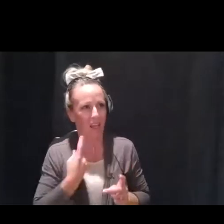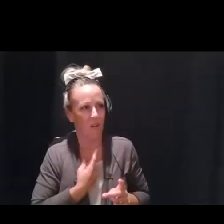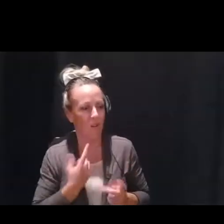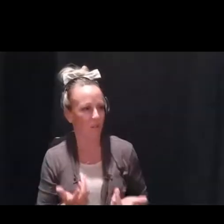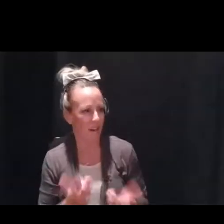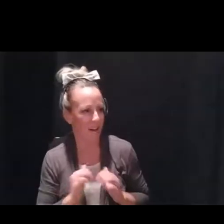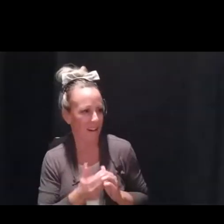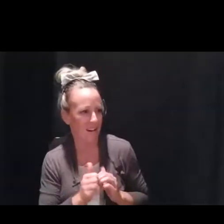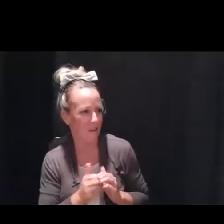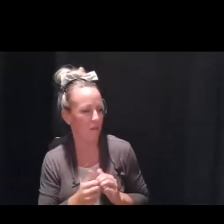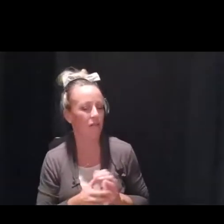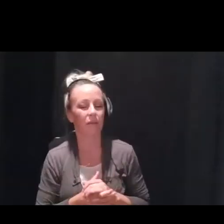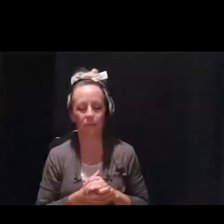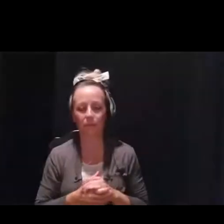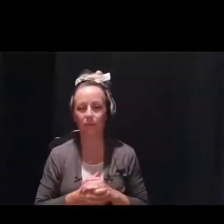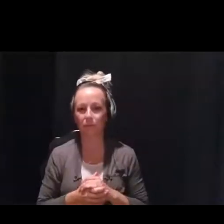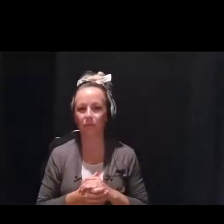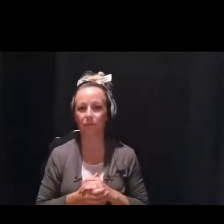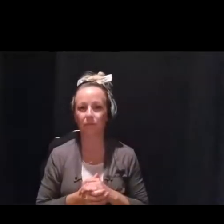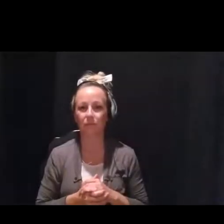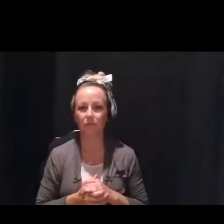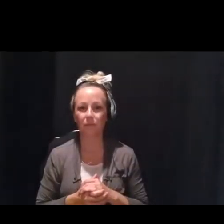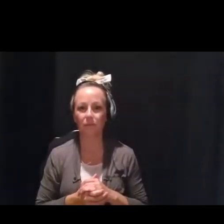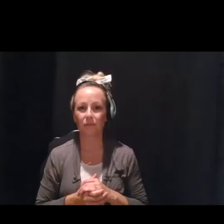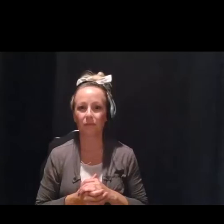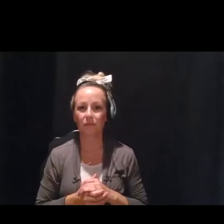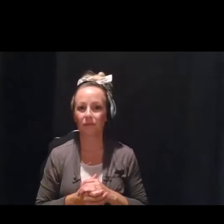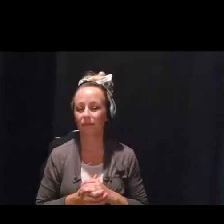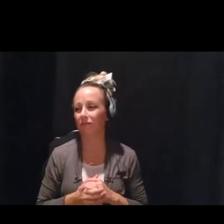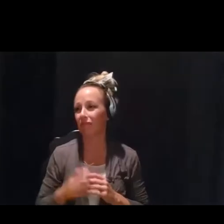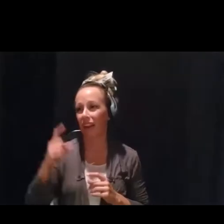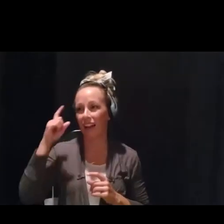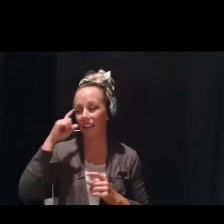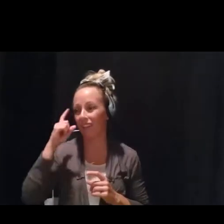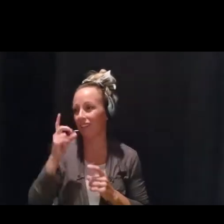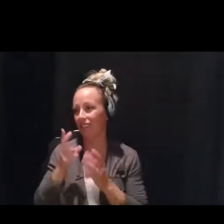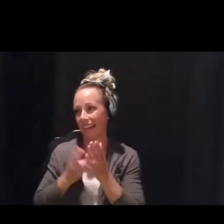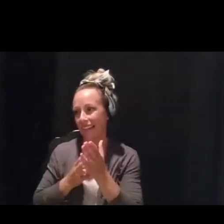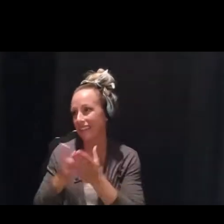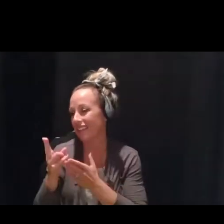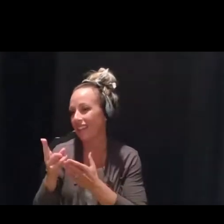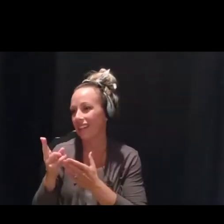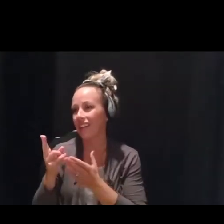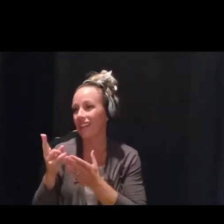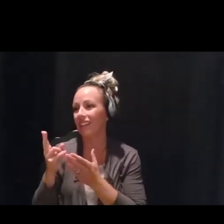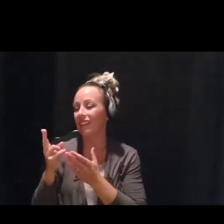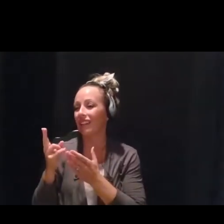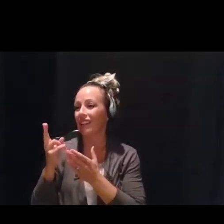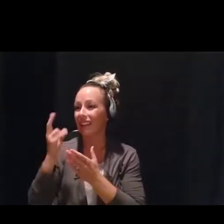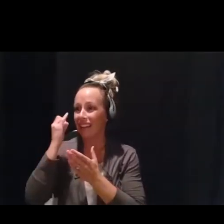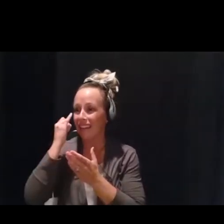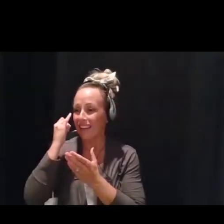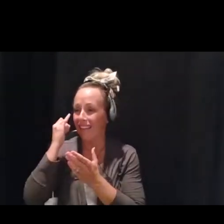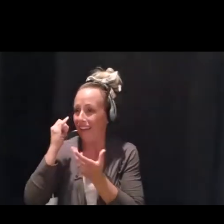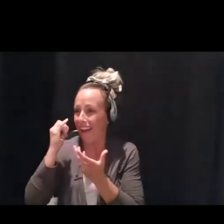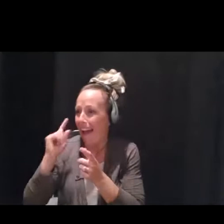I think, you know, unsolicited contact with others, asking them how